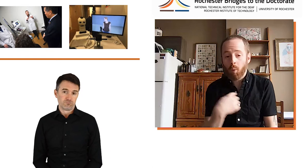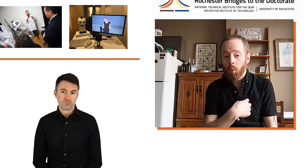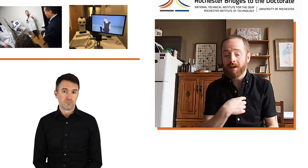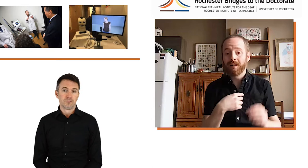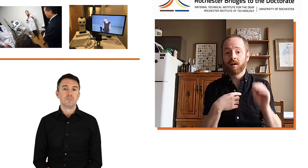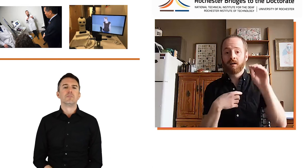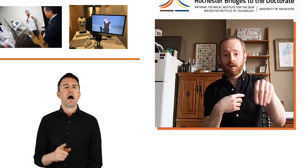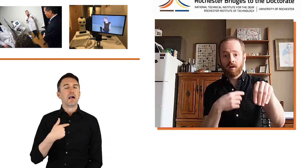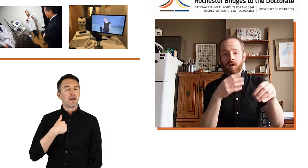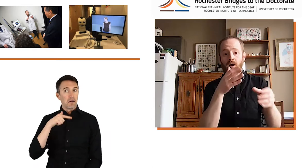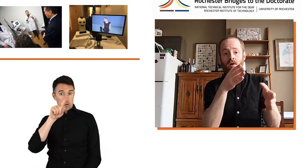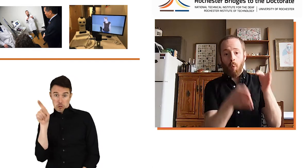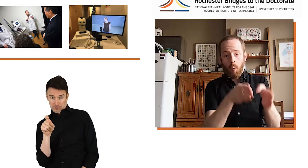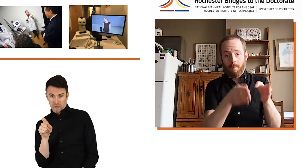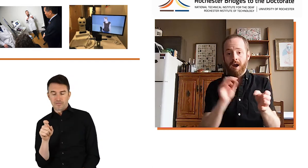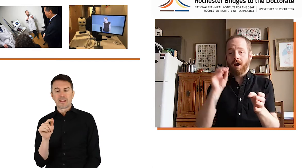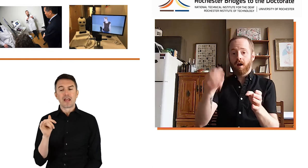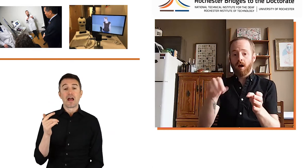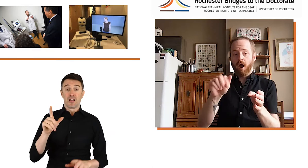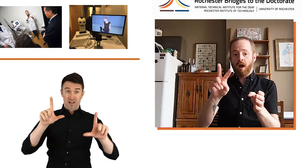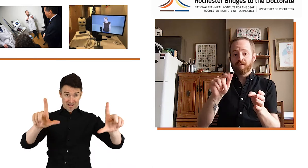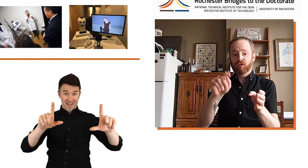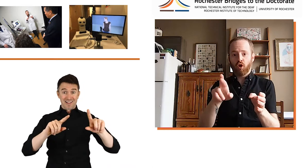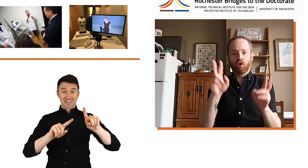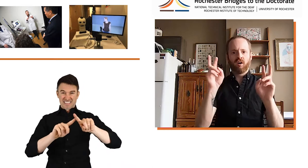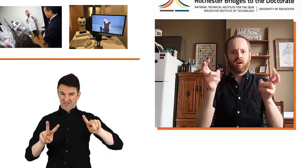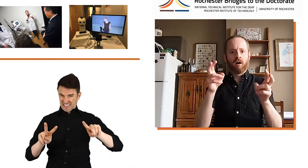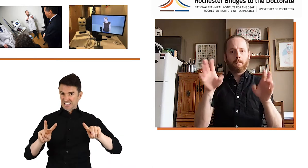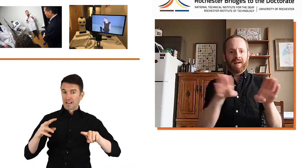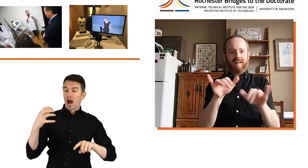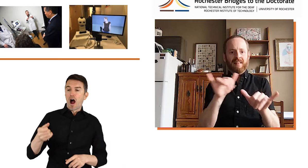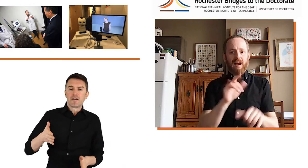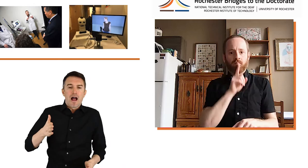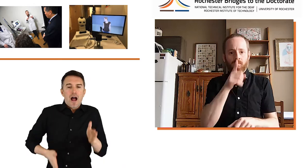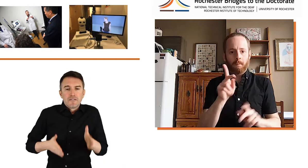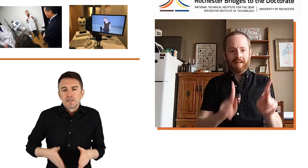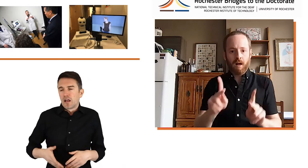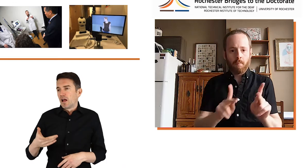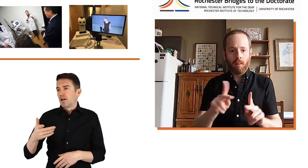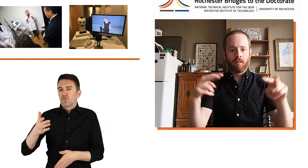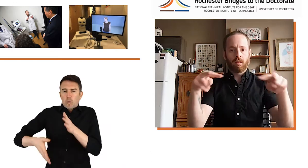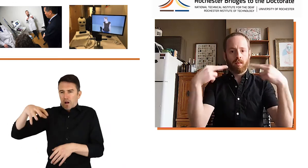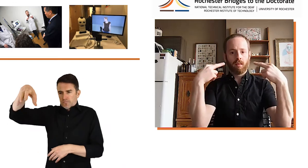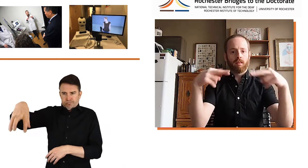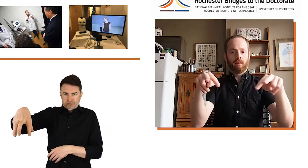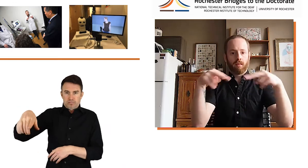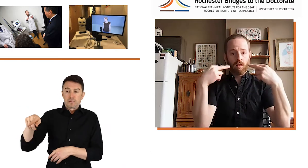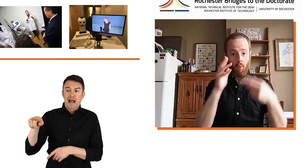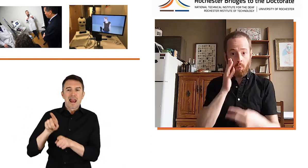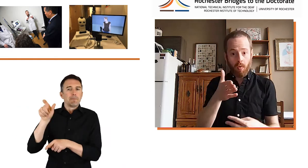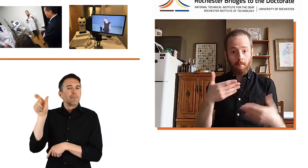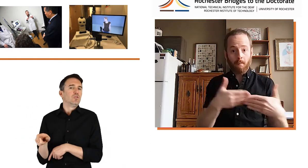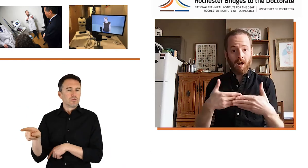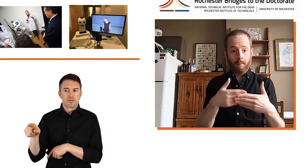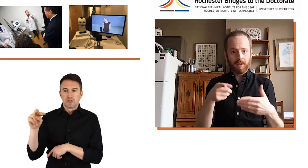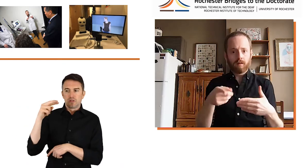but we had the idea of including a robot along with an avatar that would behave like real people that would look back